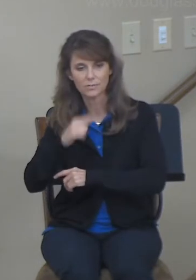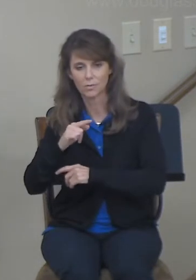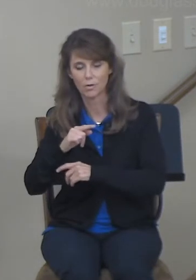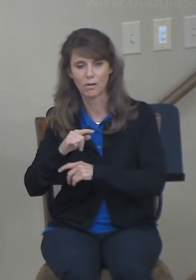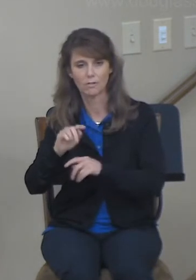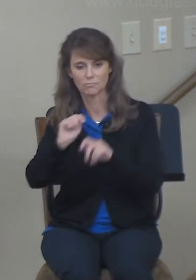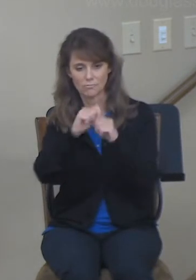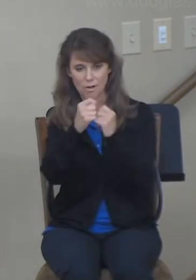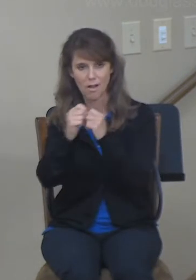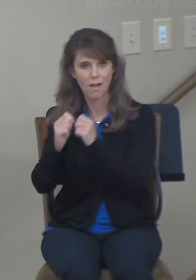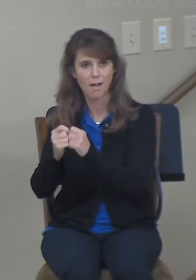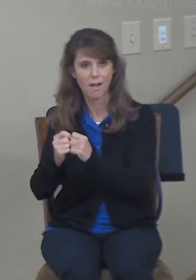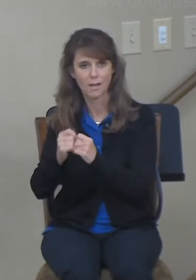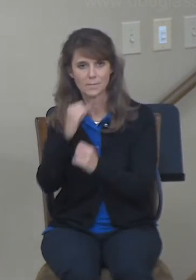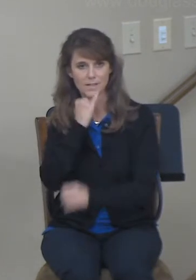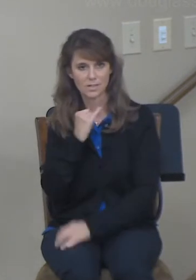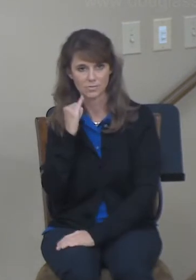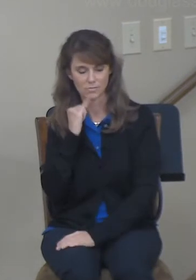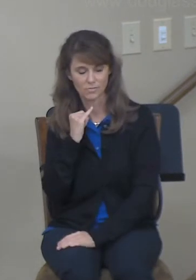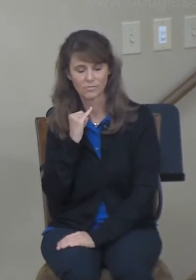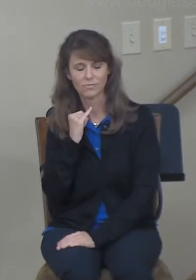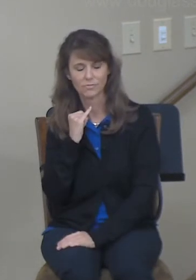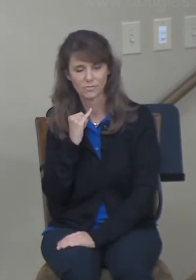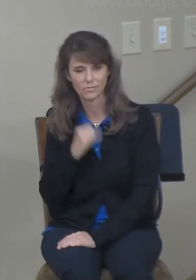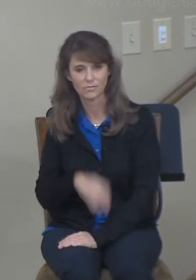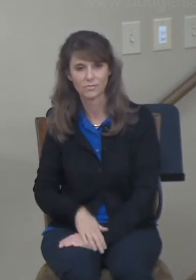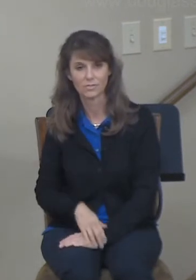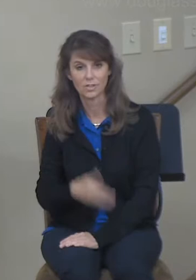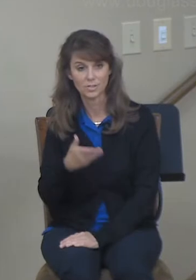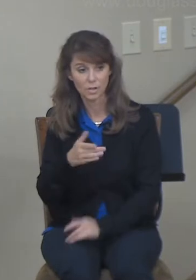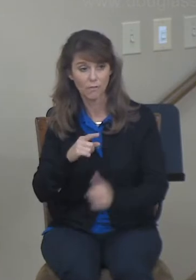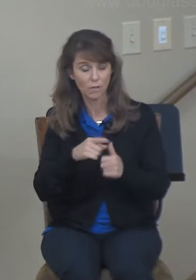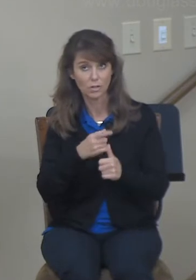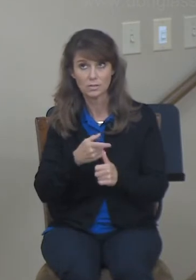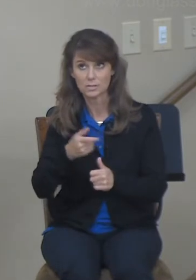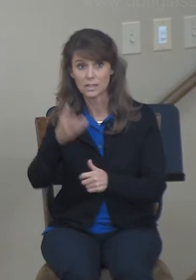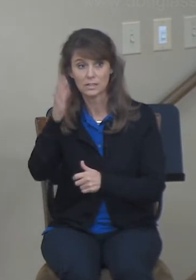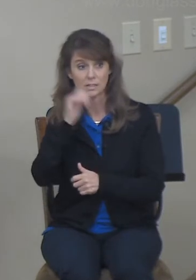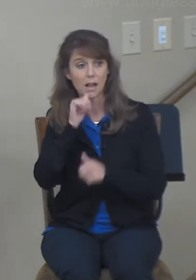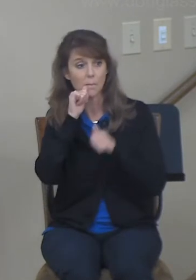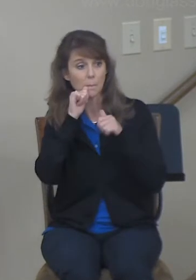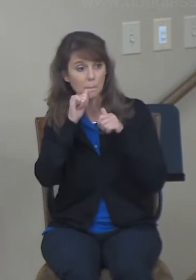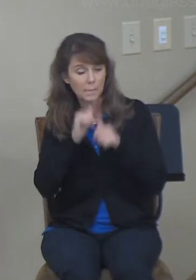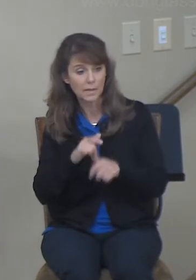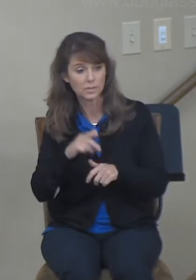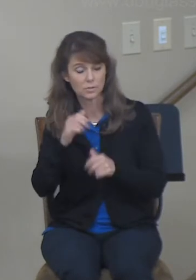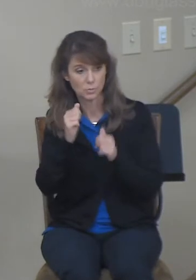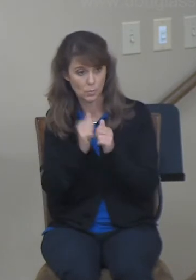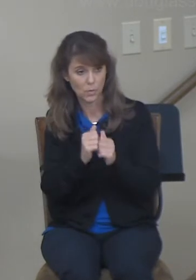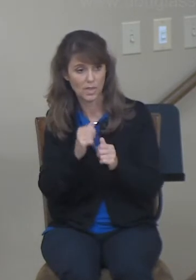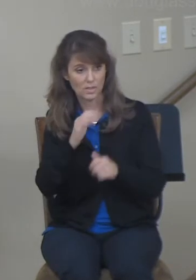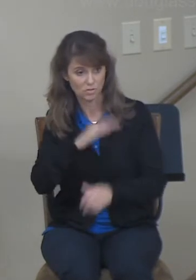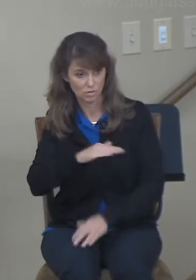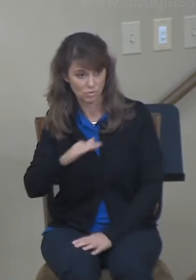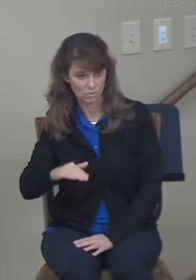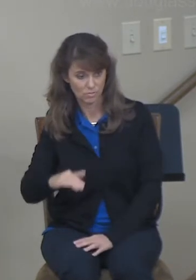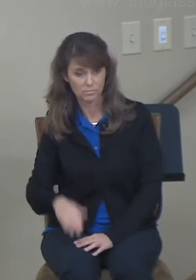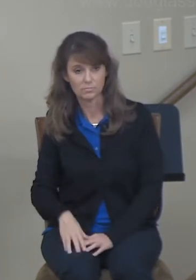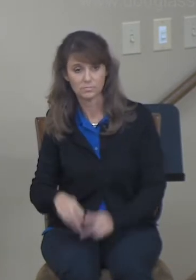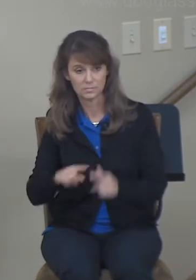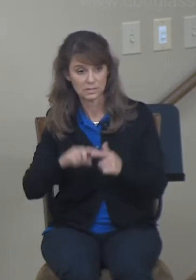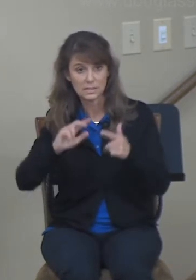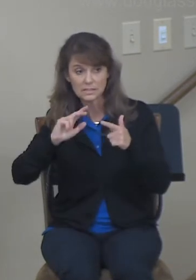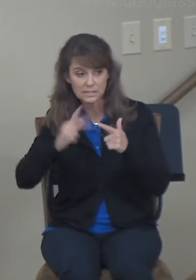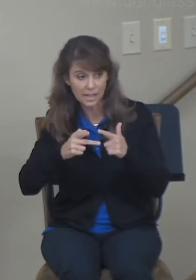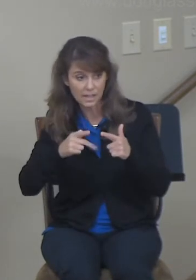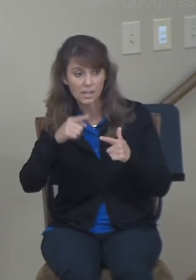opened their womb. He said, first of all, may God bless you with children and children who are of prominence. Secondly, may you achieve